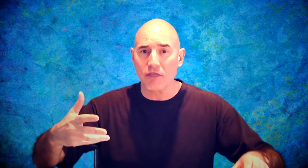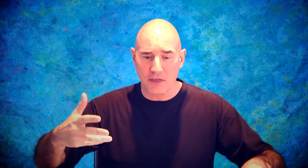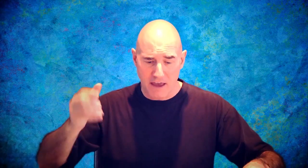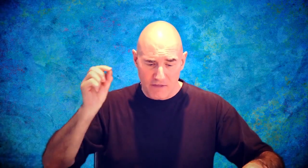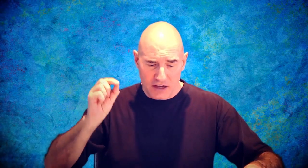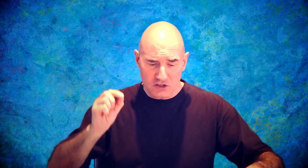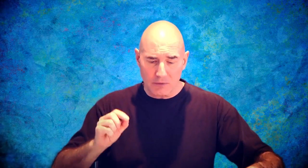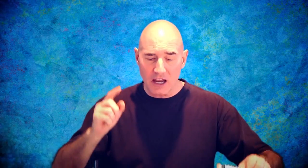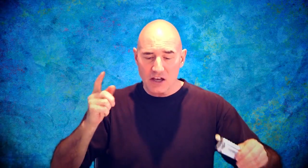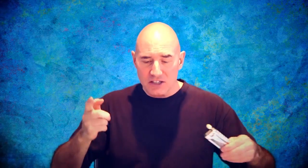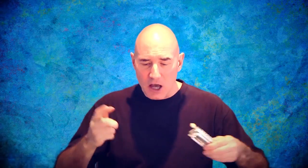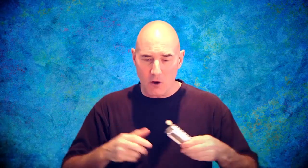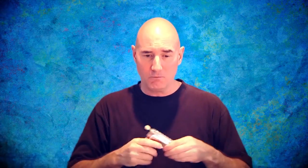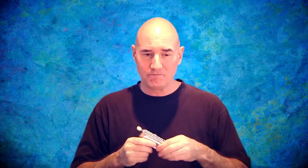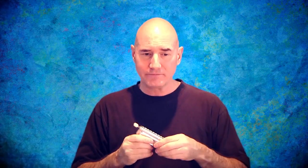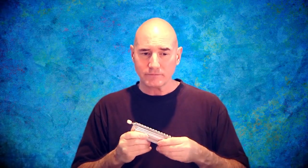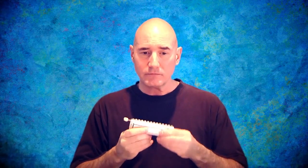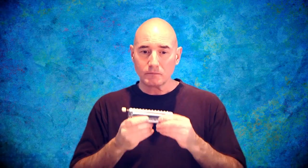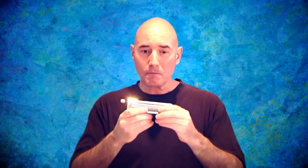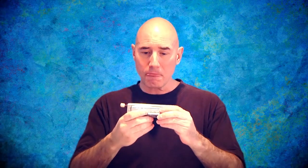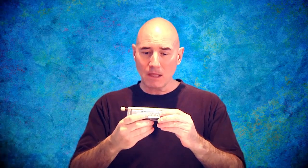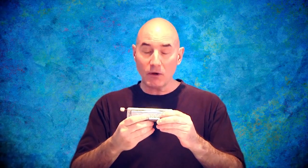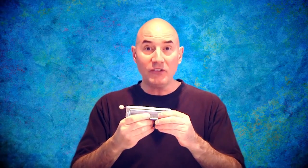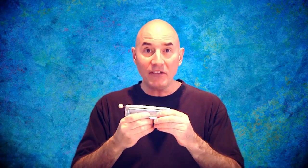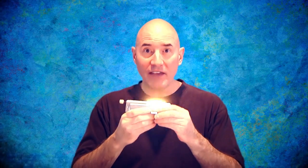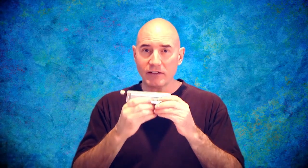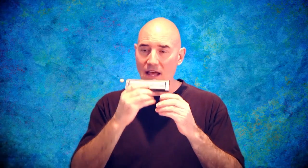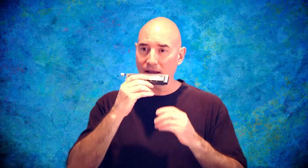the instrument. So, what does that sound like?